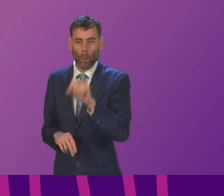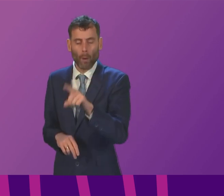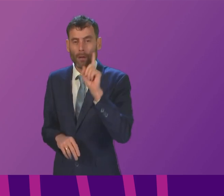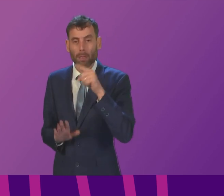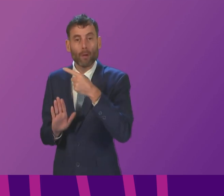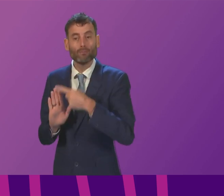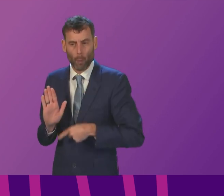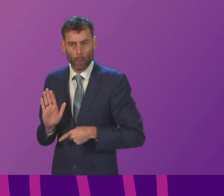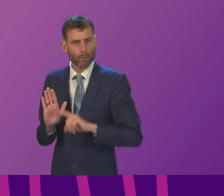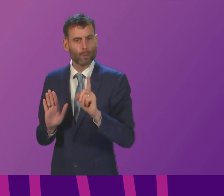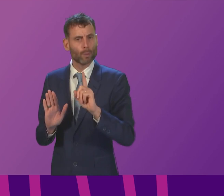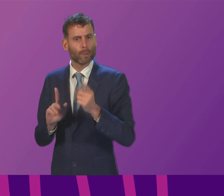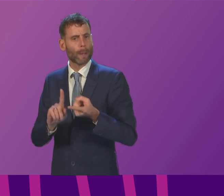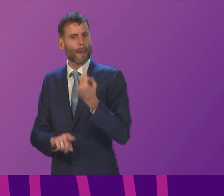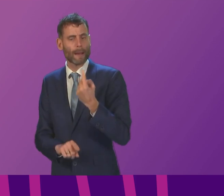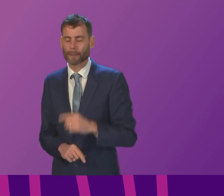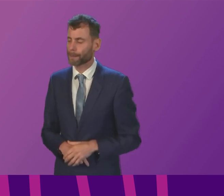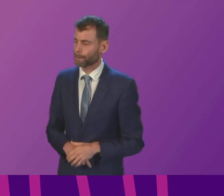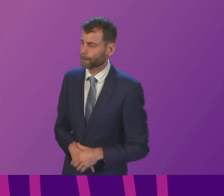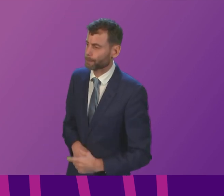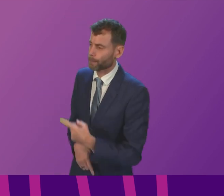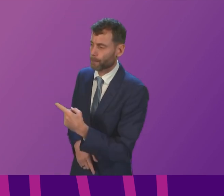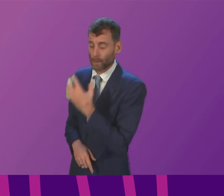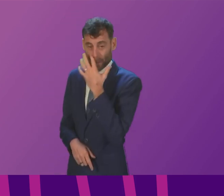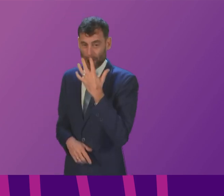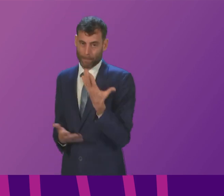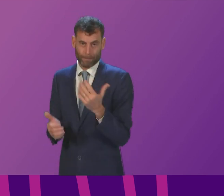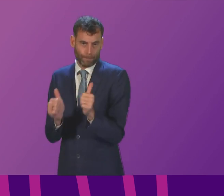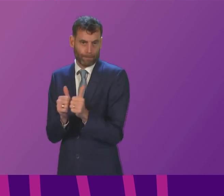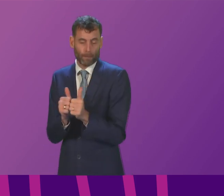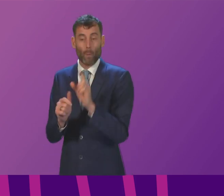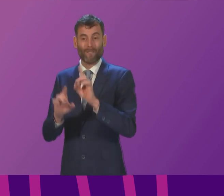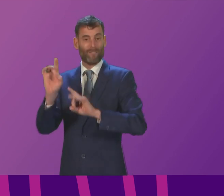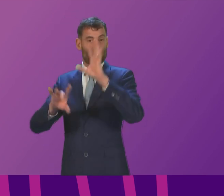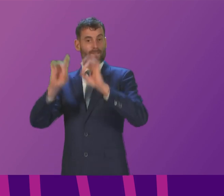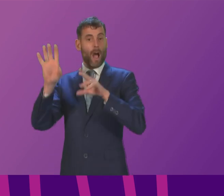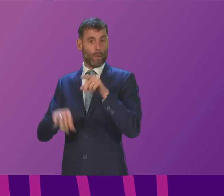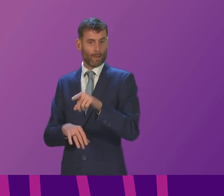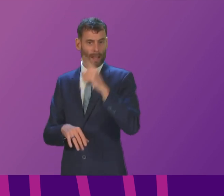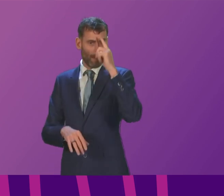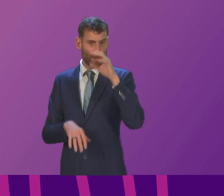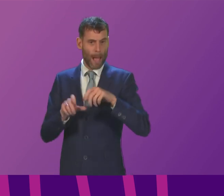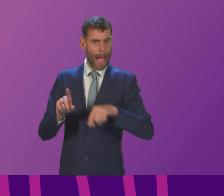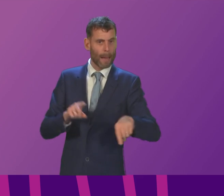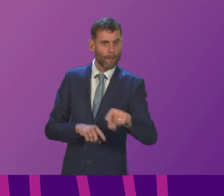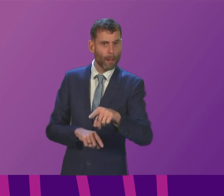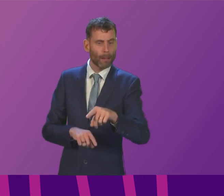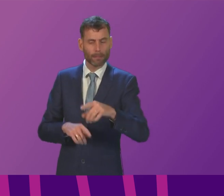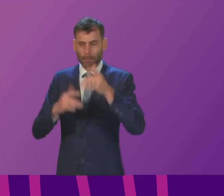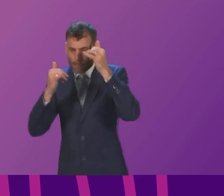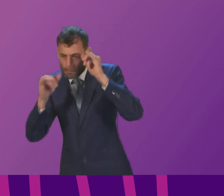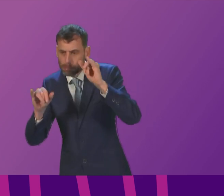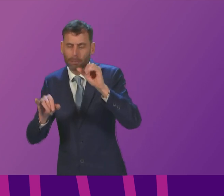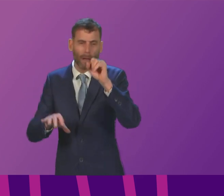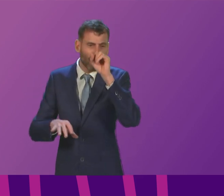Firstly I very much agree with Christine Graham the harm that misuse of fireworks can do to animals and livestock is well